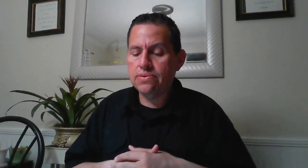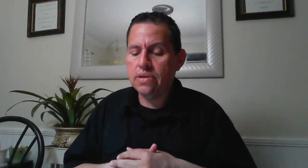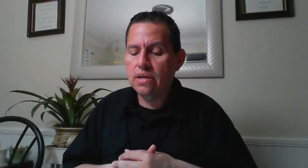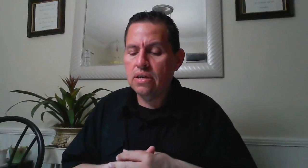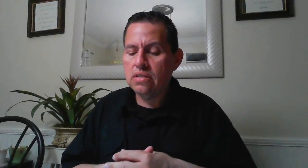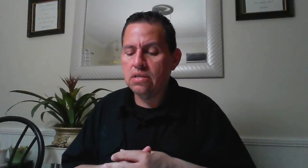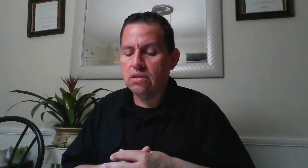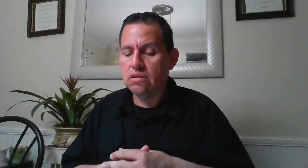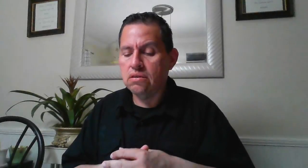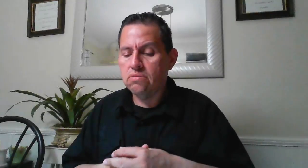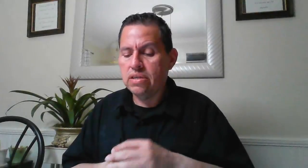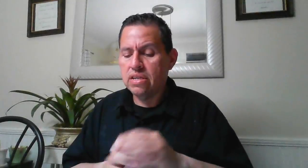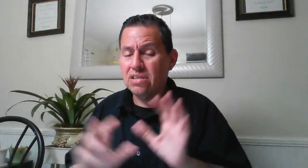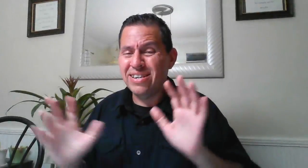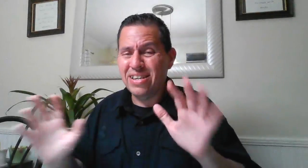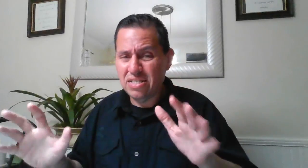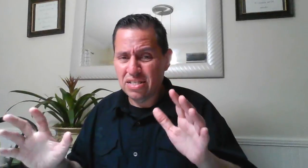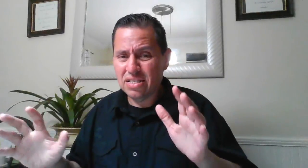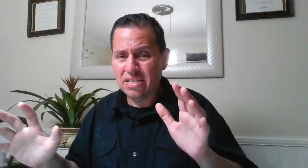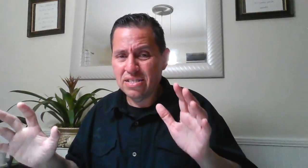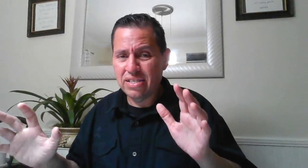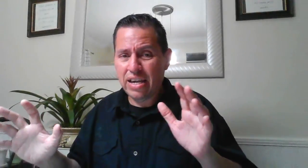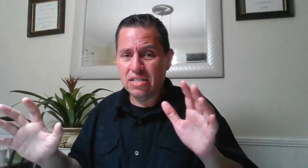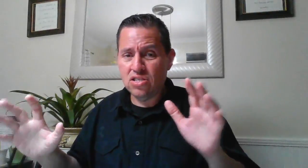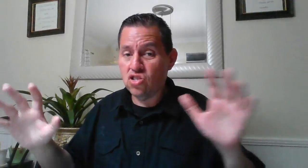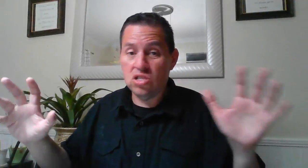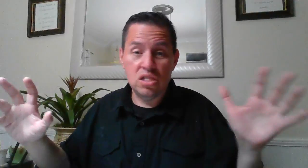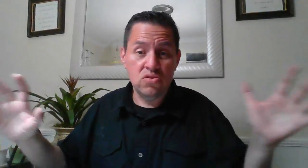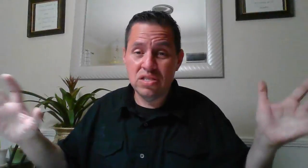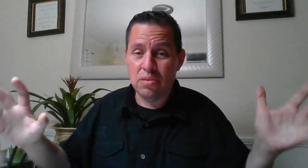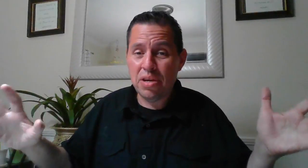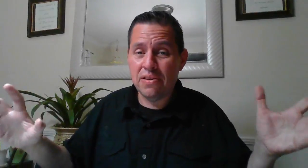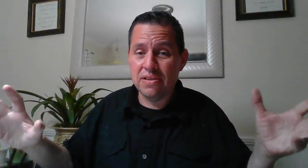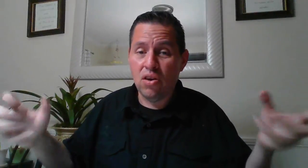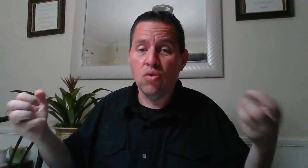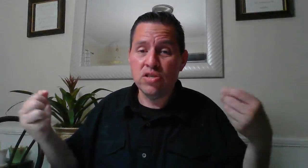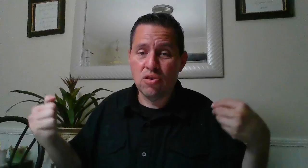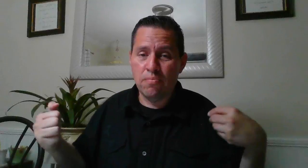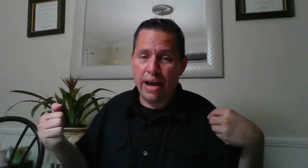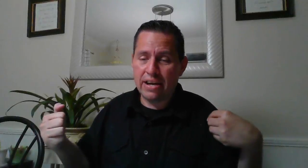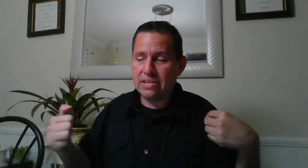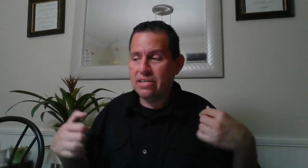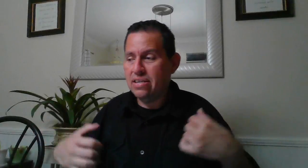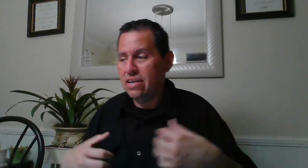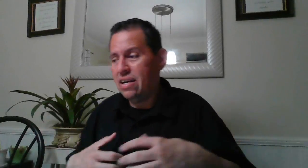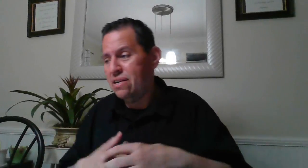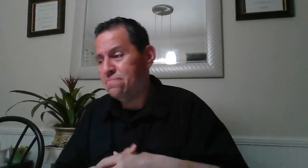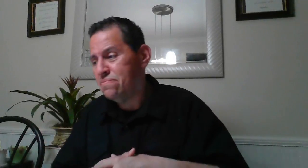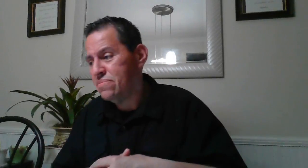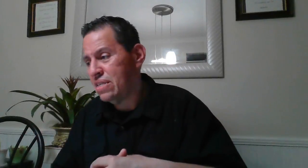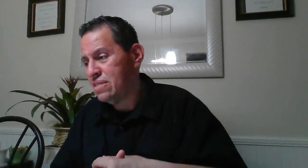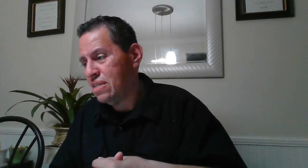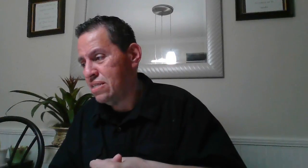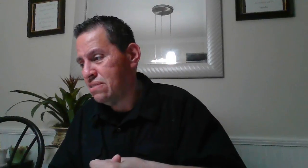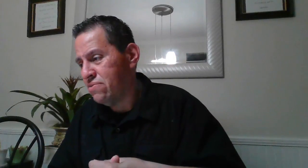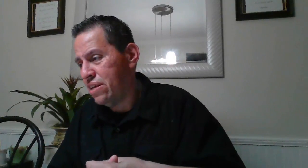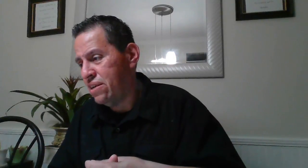so when they go hunting they just don't disappear they always come back um that's that's really